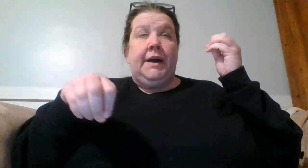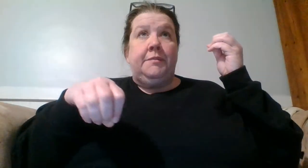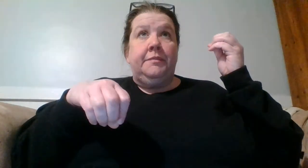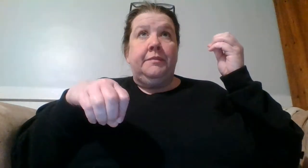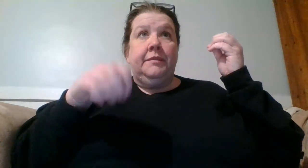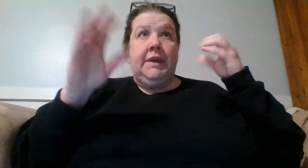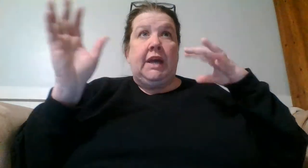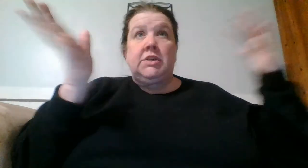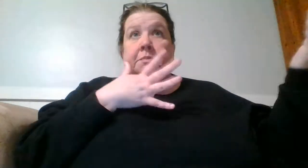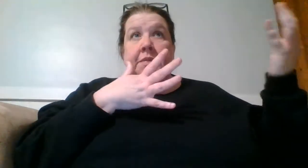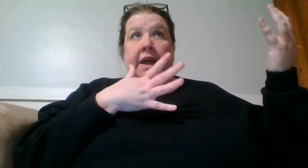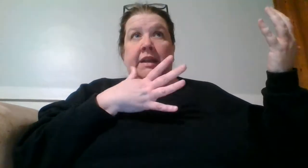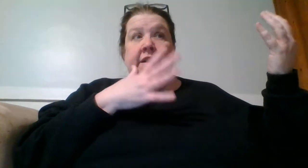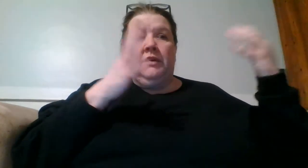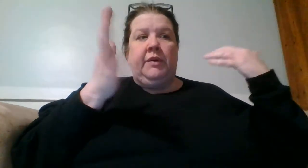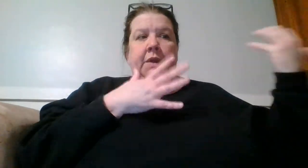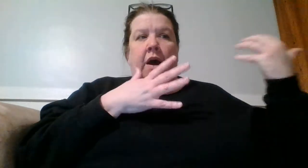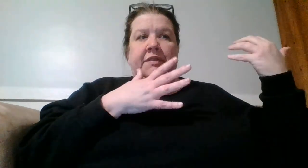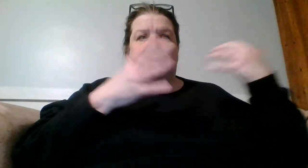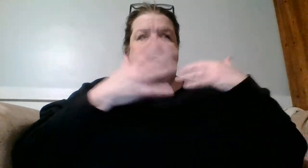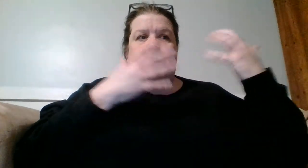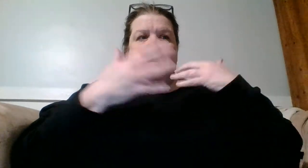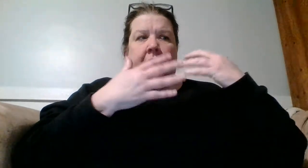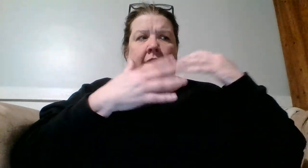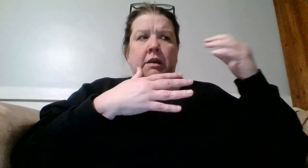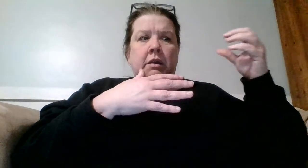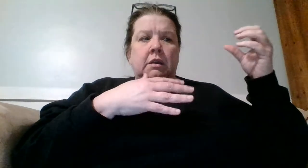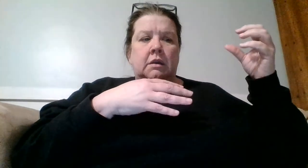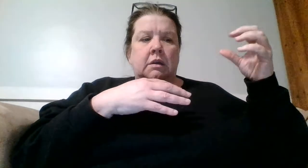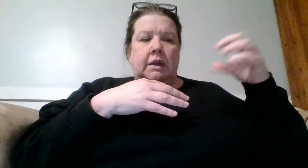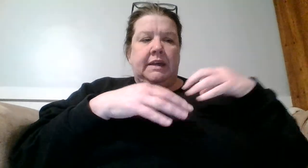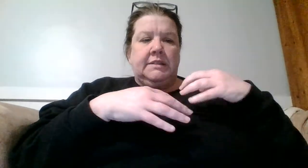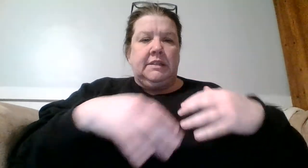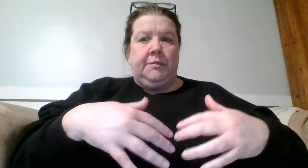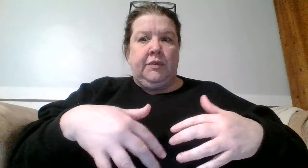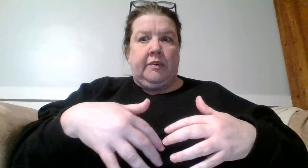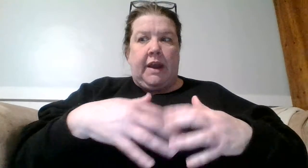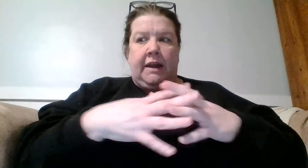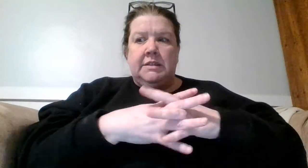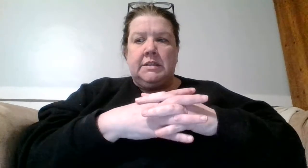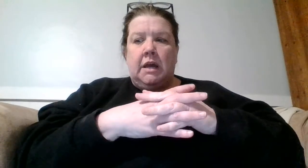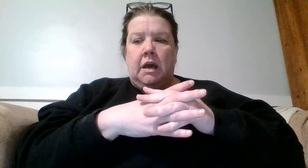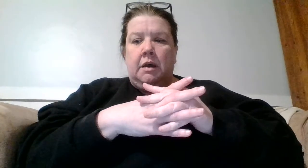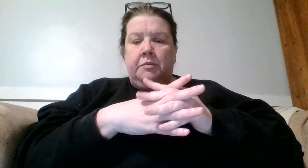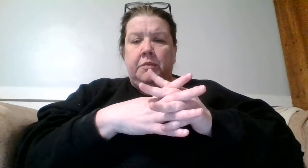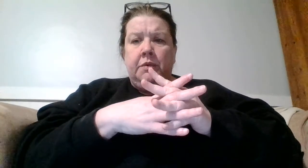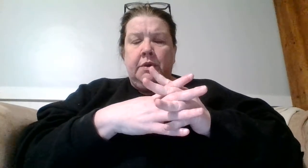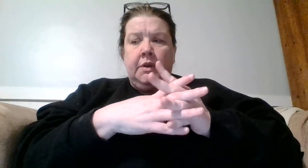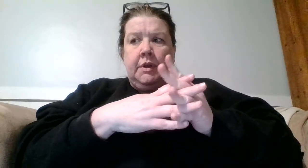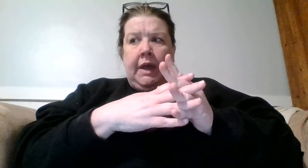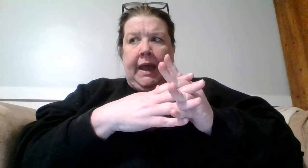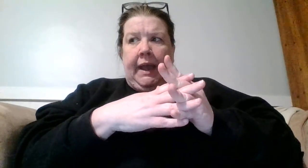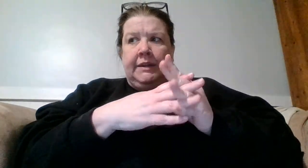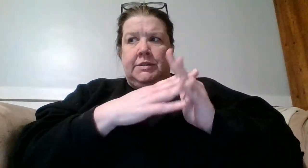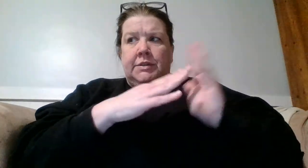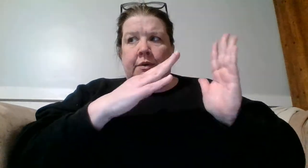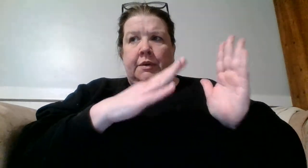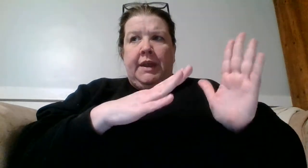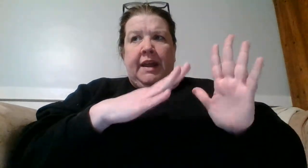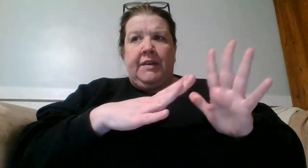and catch up anything from the office that maybe has slipped through the cracks. I don't know that I have